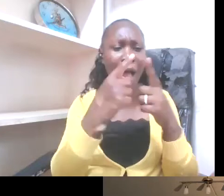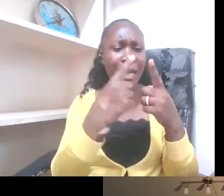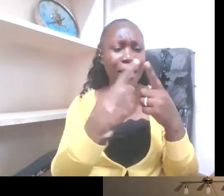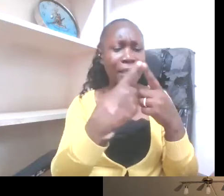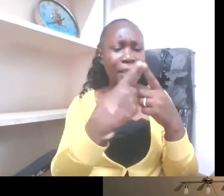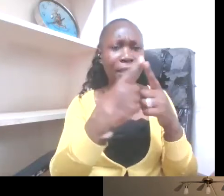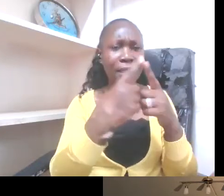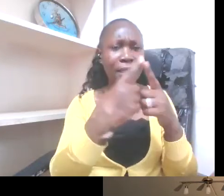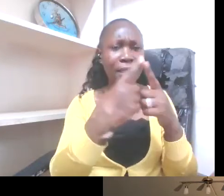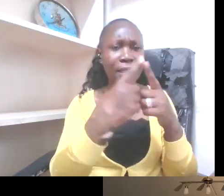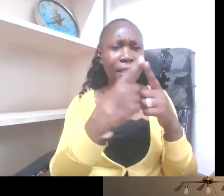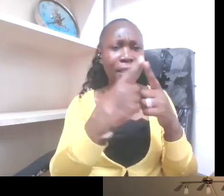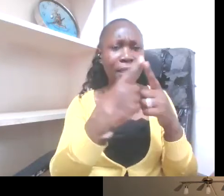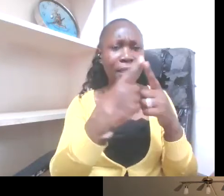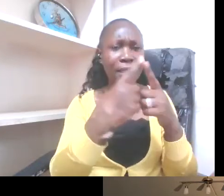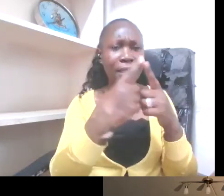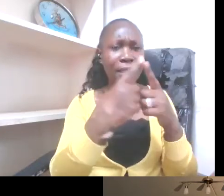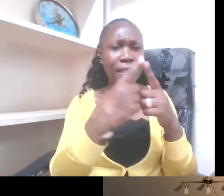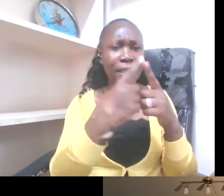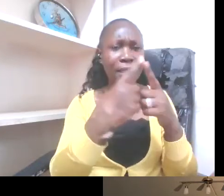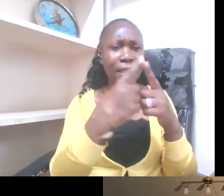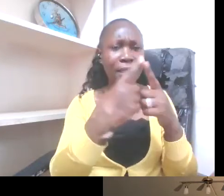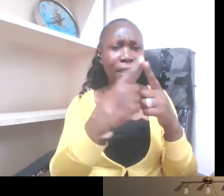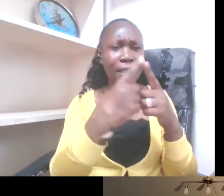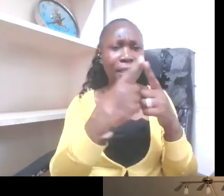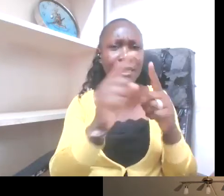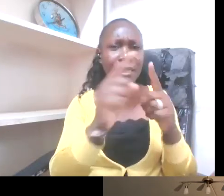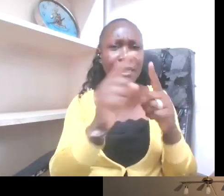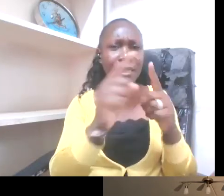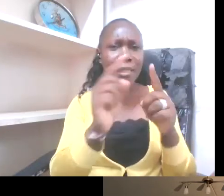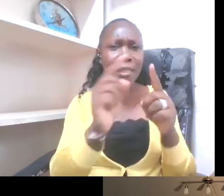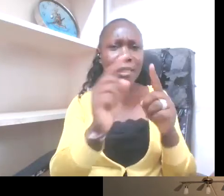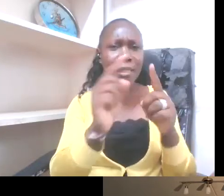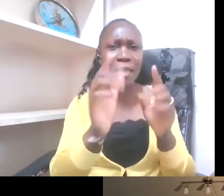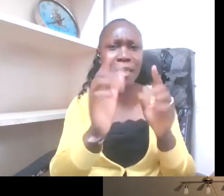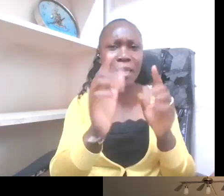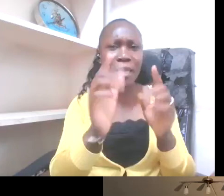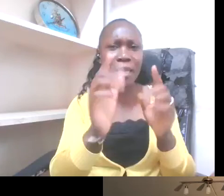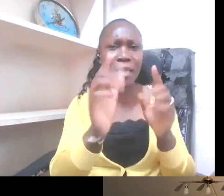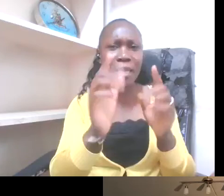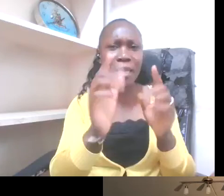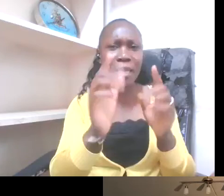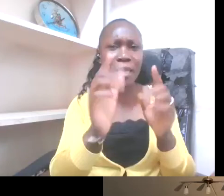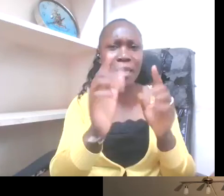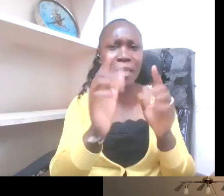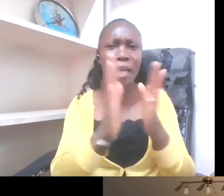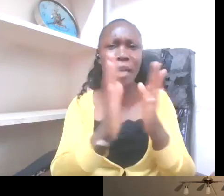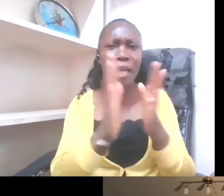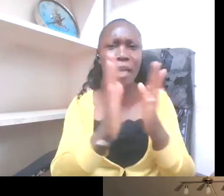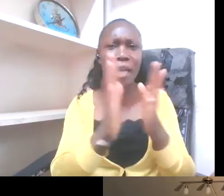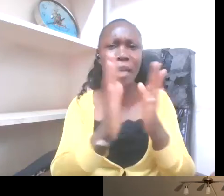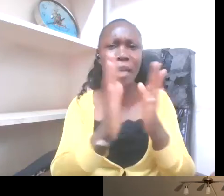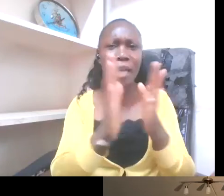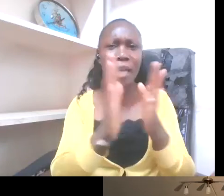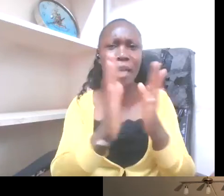has now been rejected by the deaf community in Kenya. And another very popular word that people like to use on the streets is